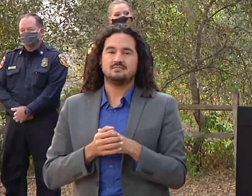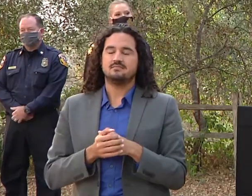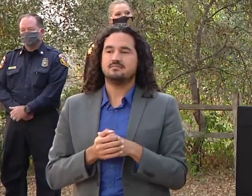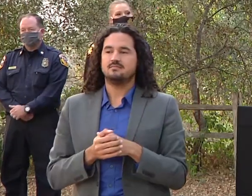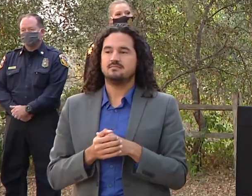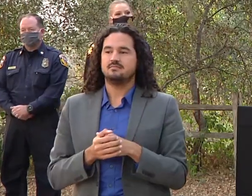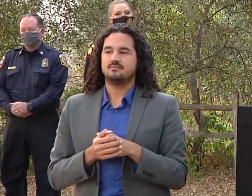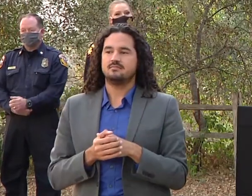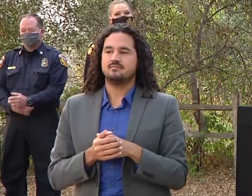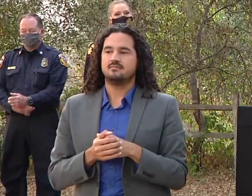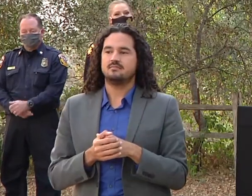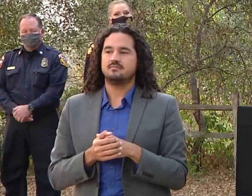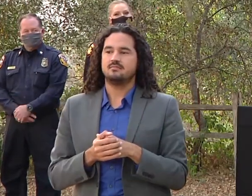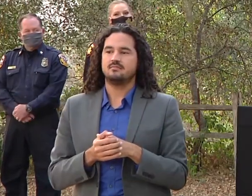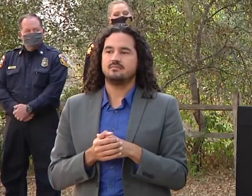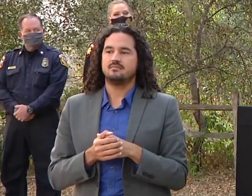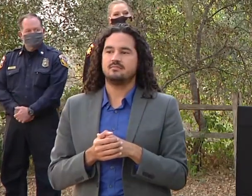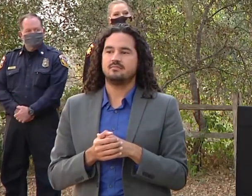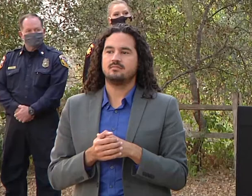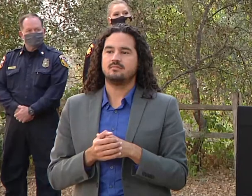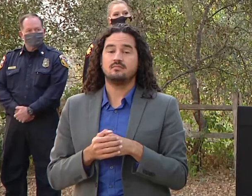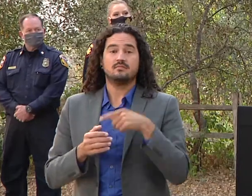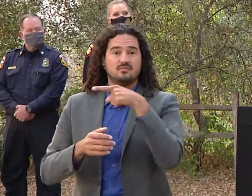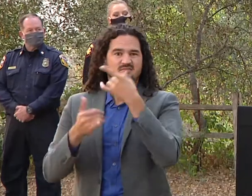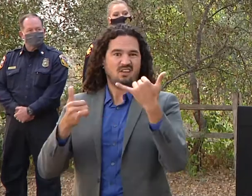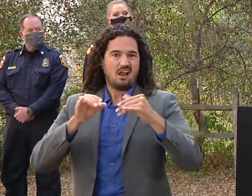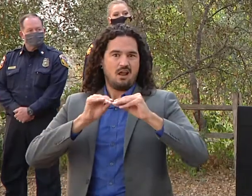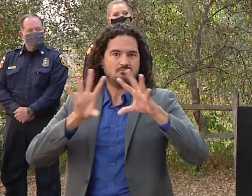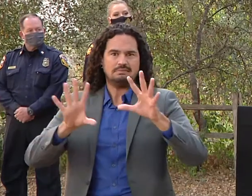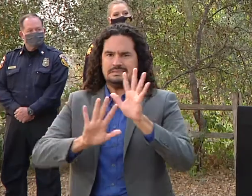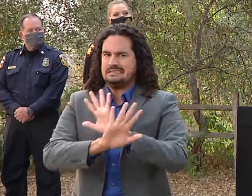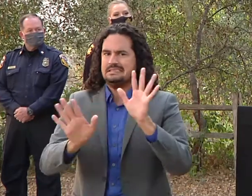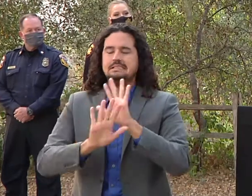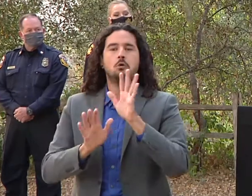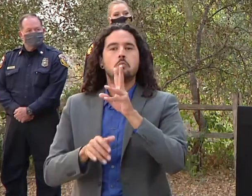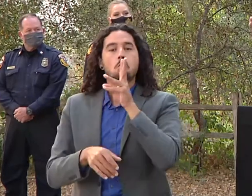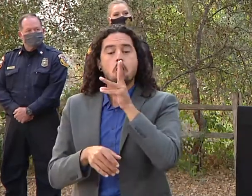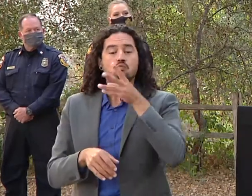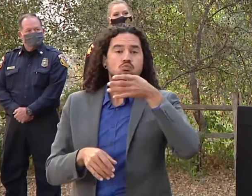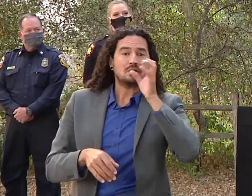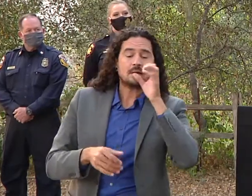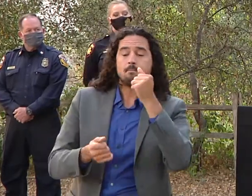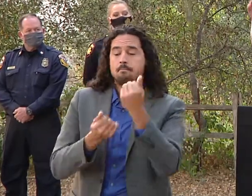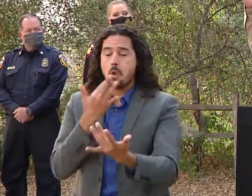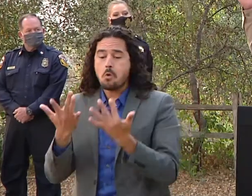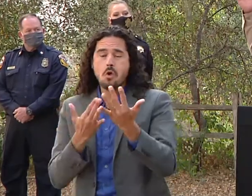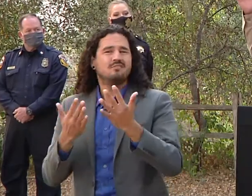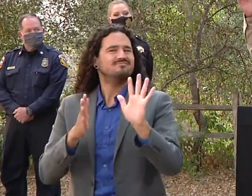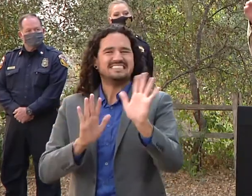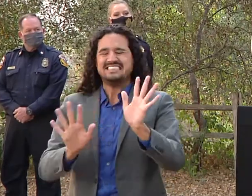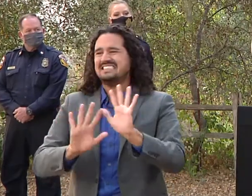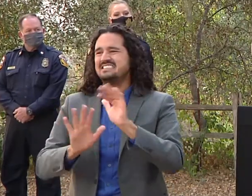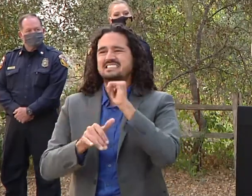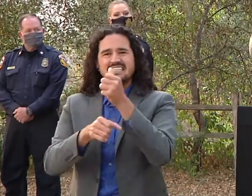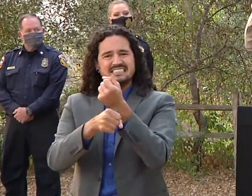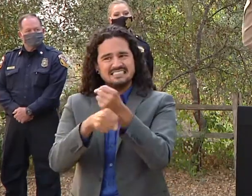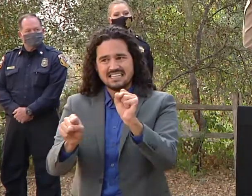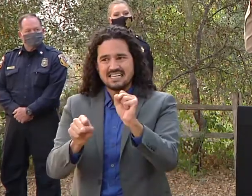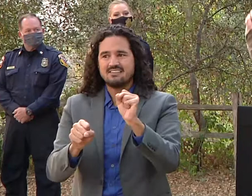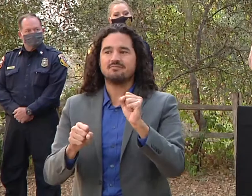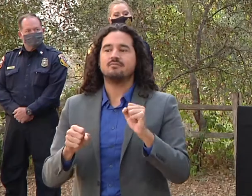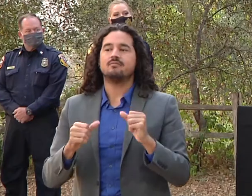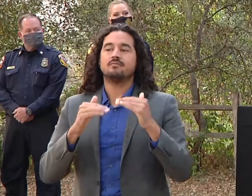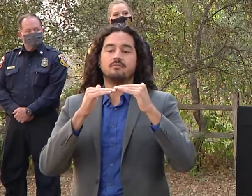really that do not drink and even boiling doesn't matter is just really affecting that Brookdale area